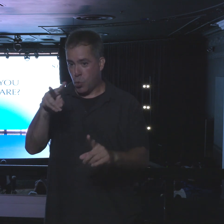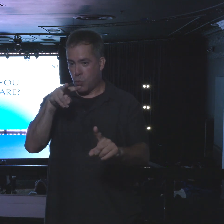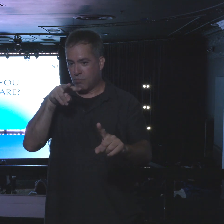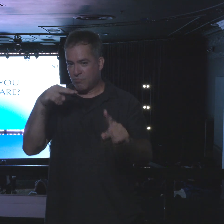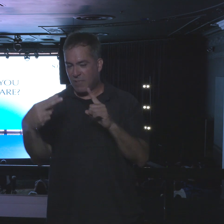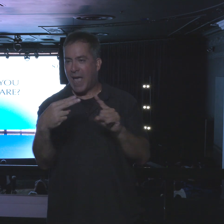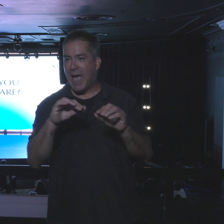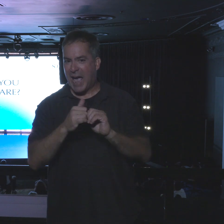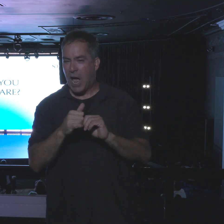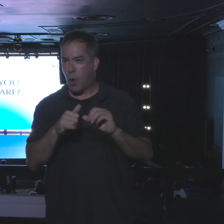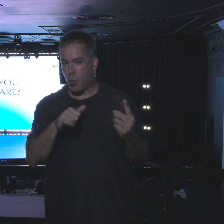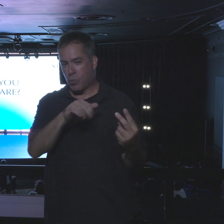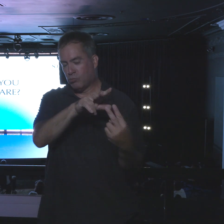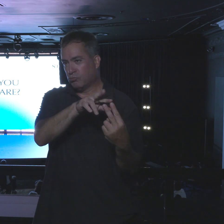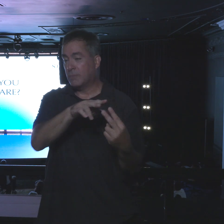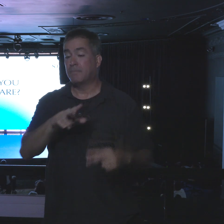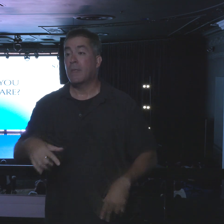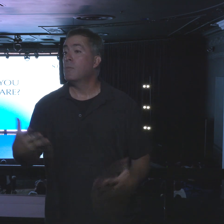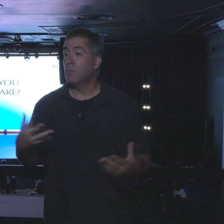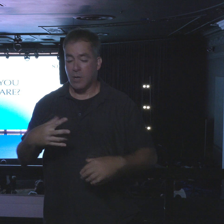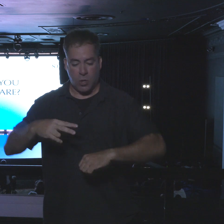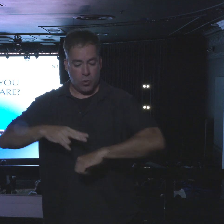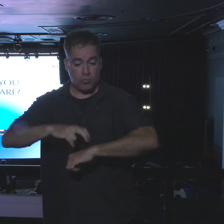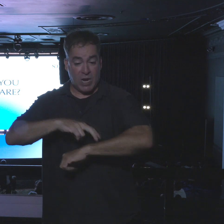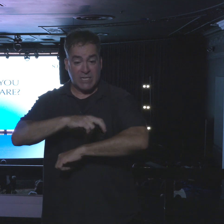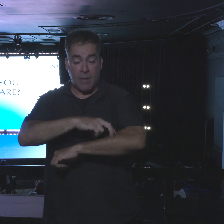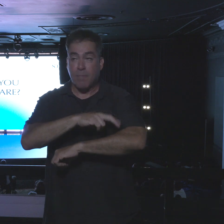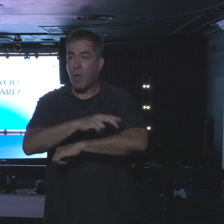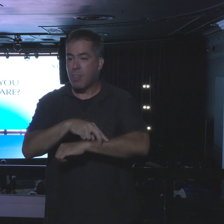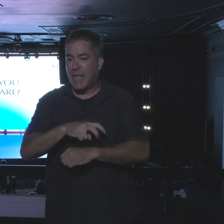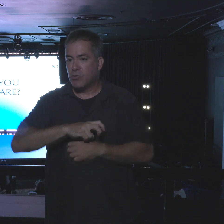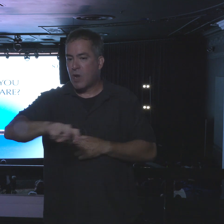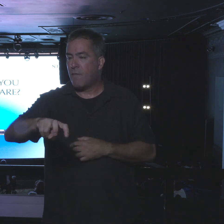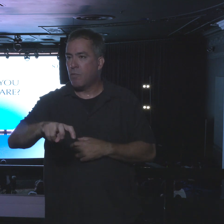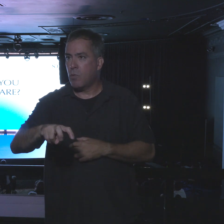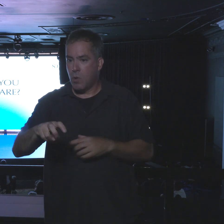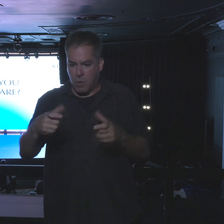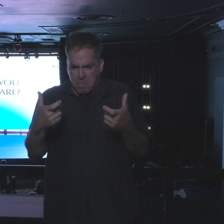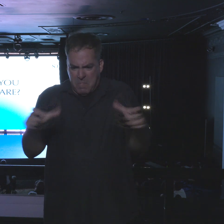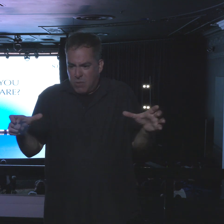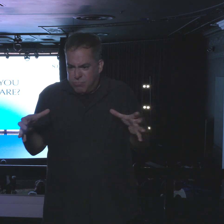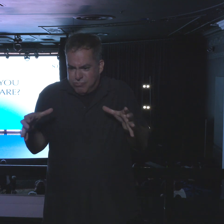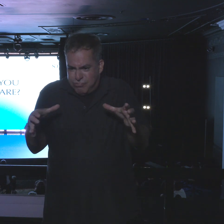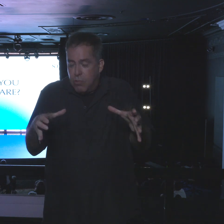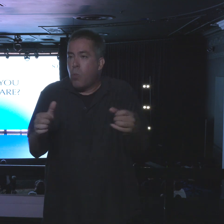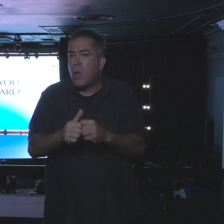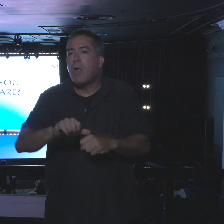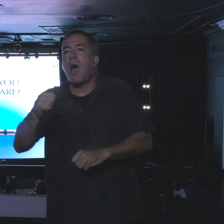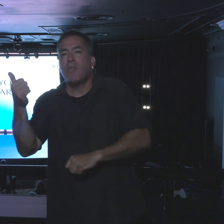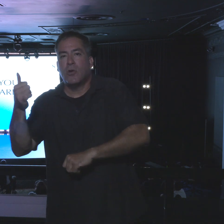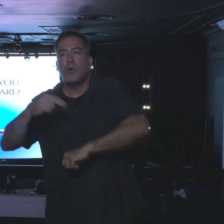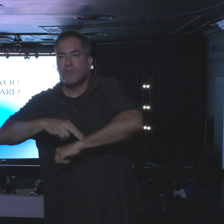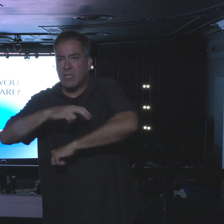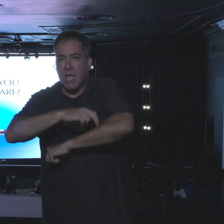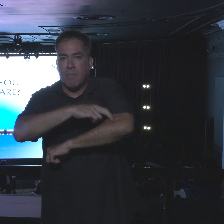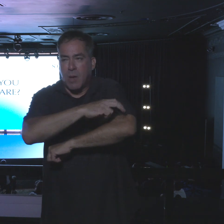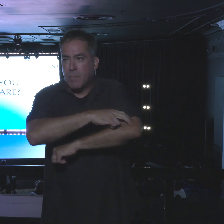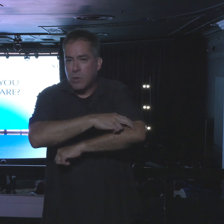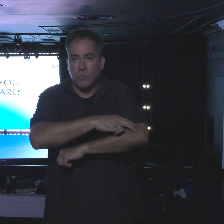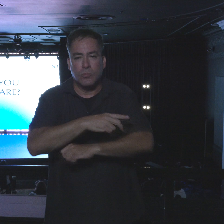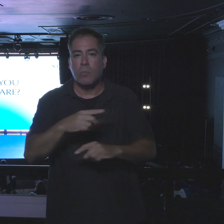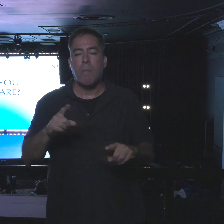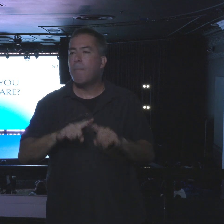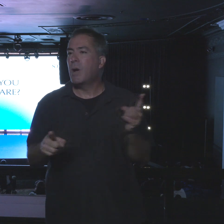Fact number one, grasshoppers travel in large numbers with other grasshoppers, but serve